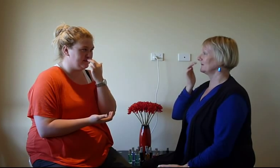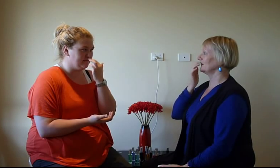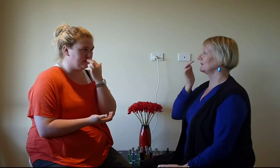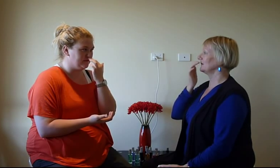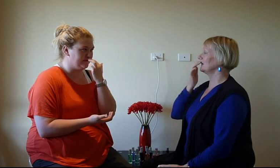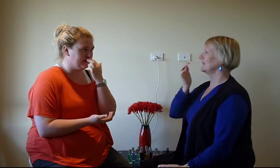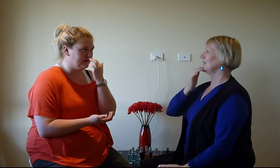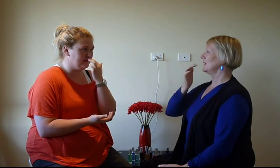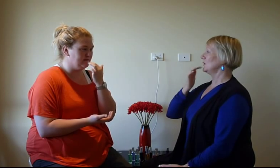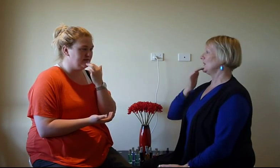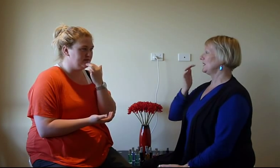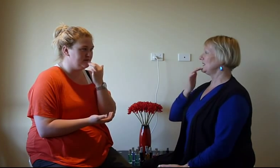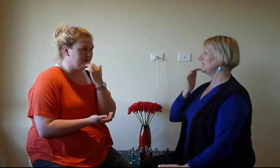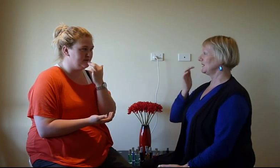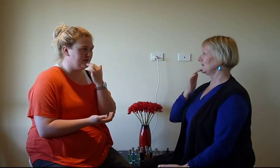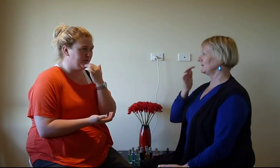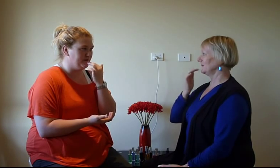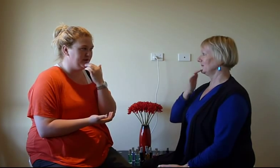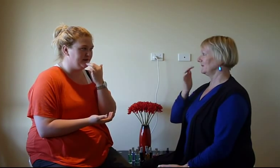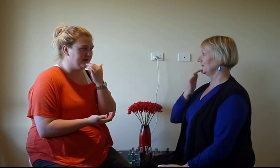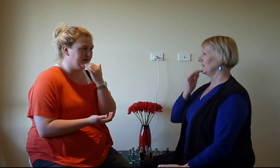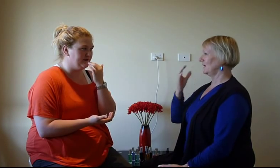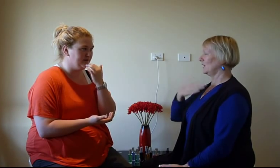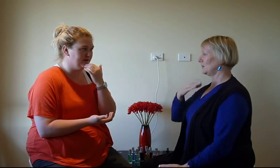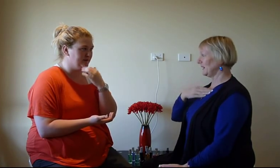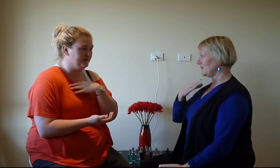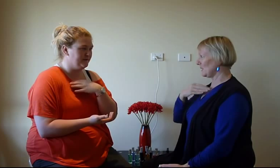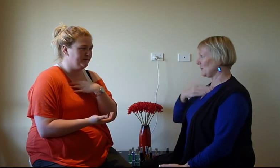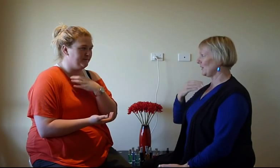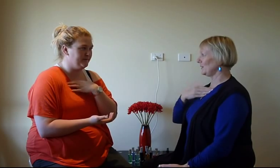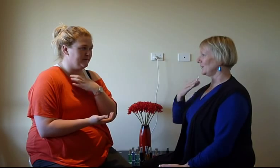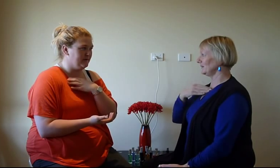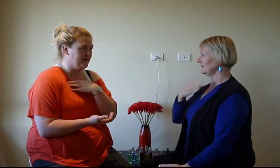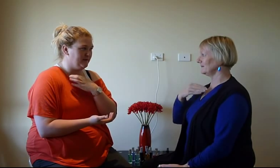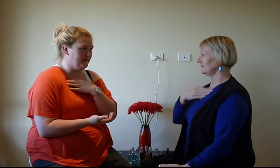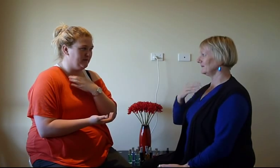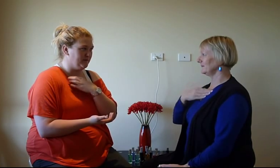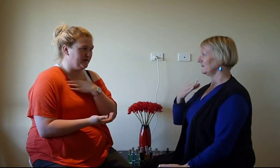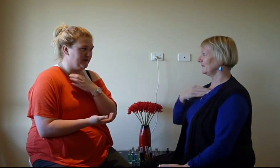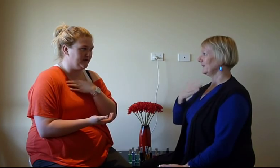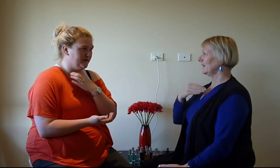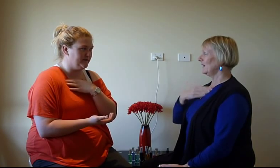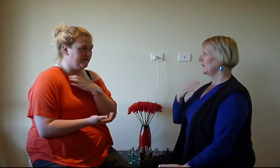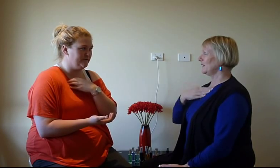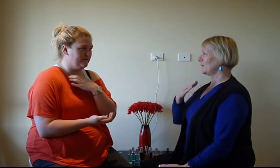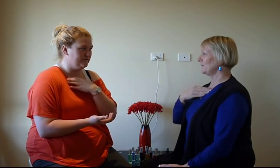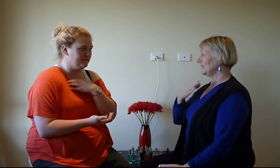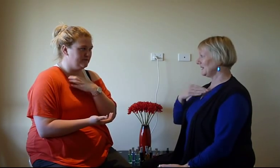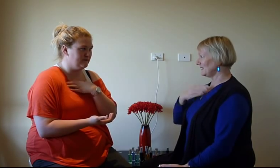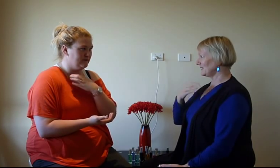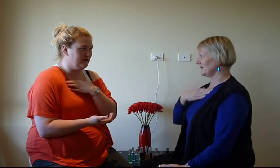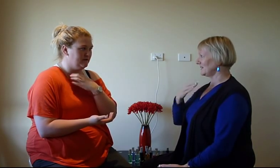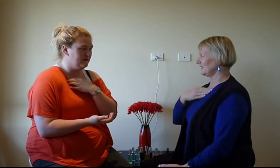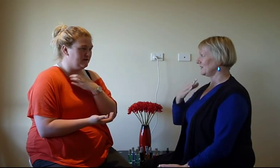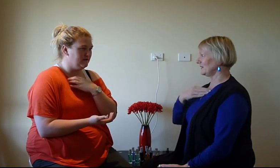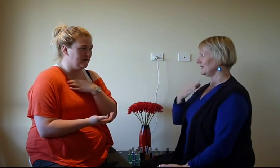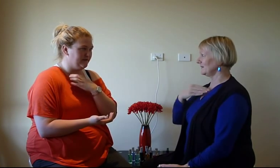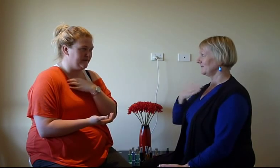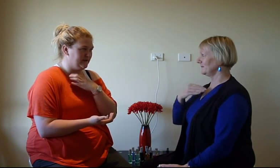some sort of healing when you're healing when you're healing and i'm letting my body know and i'm letting my body know that i'm feeling these sensations that i'm feeling